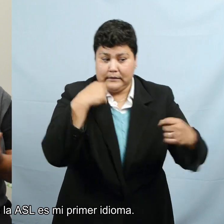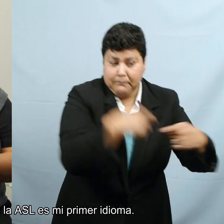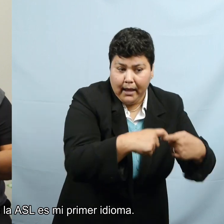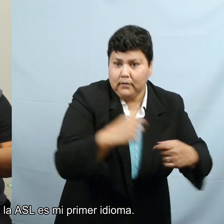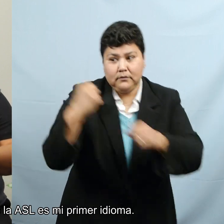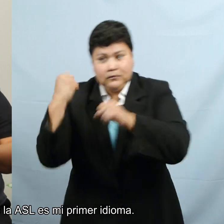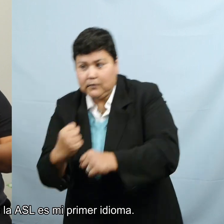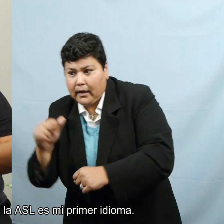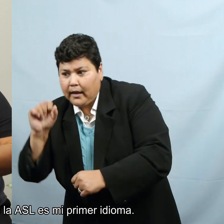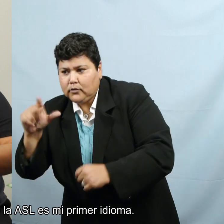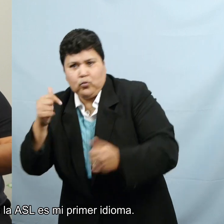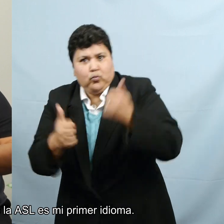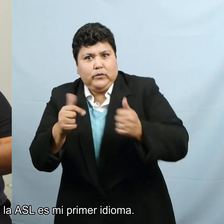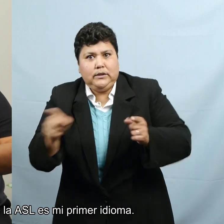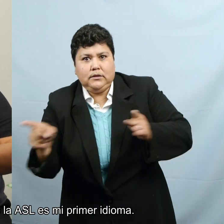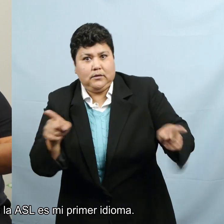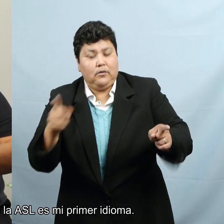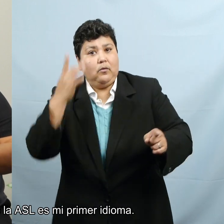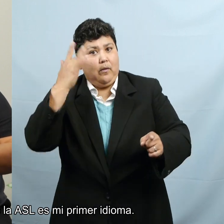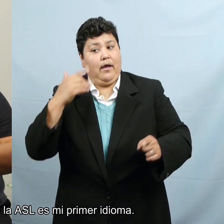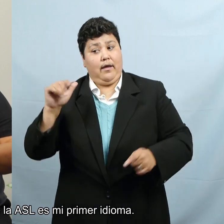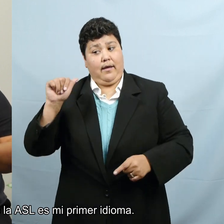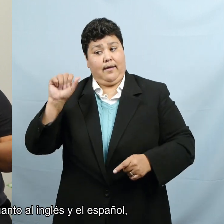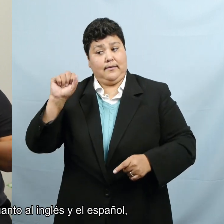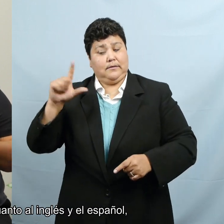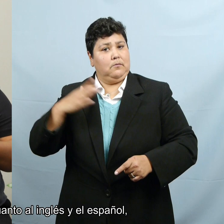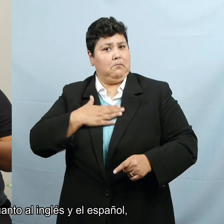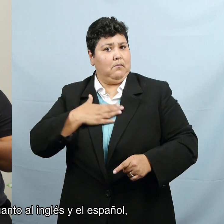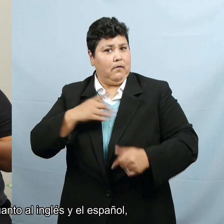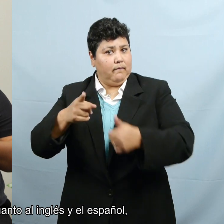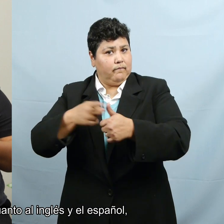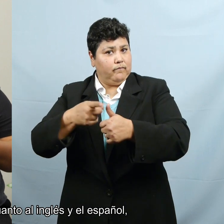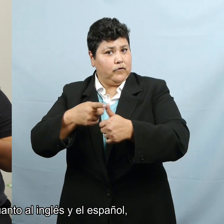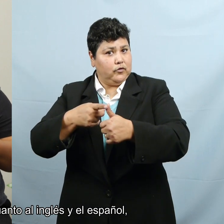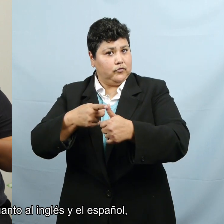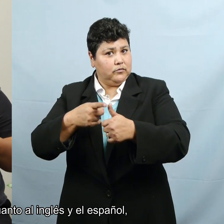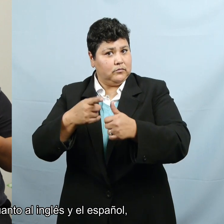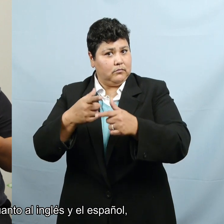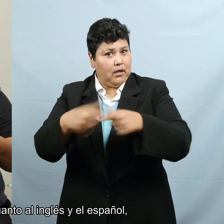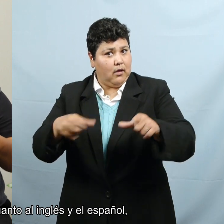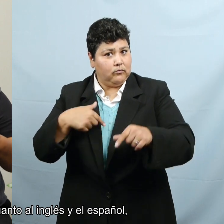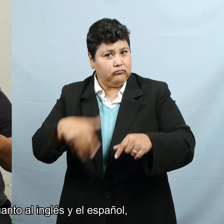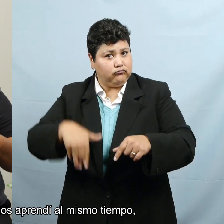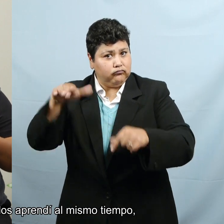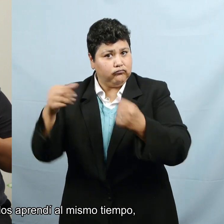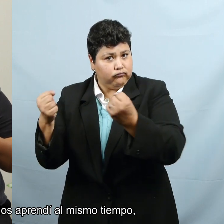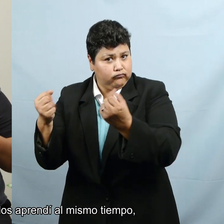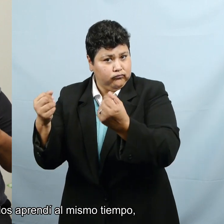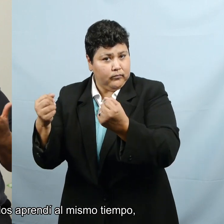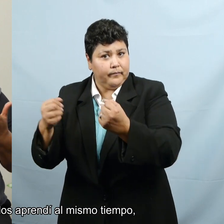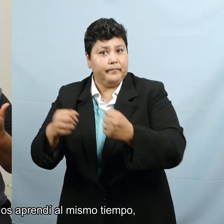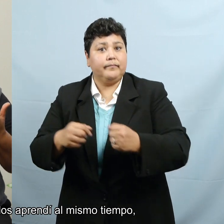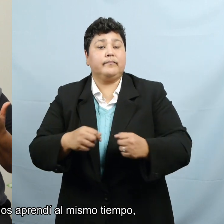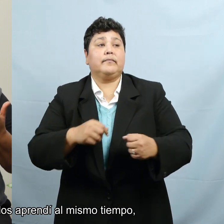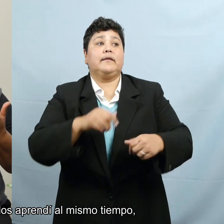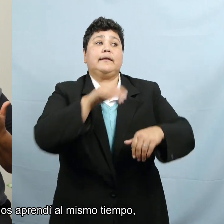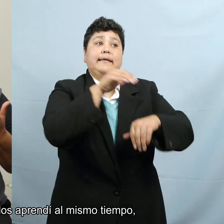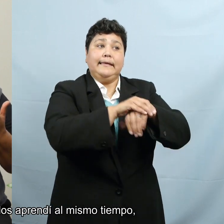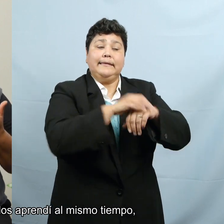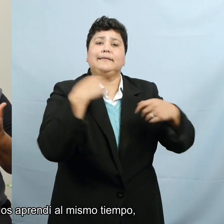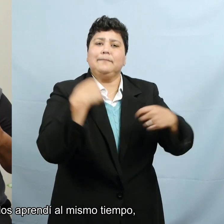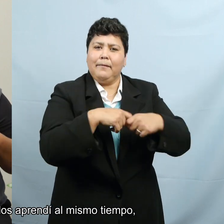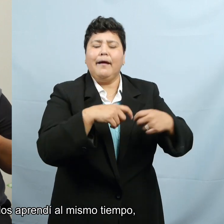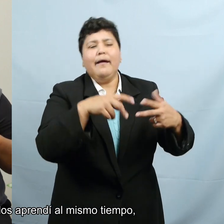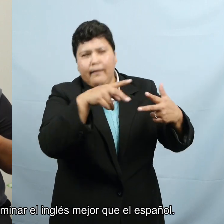or English? Because ASL is my first language. Uh, and as far as English and Spanish, um, even though they did come